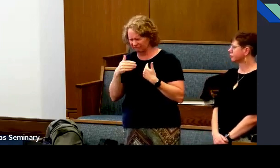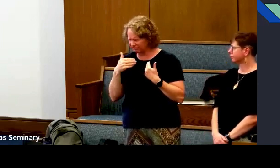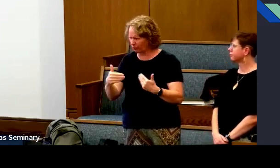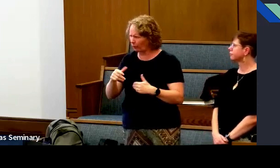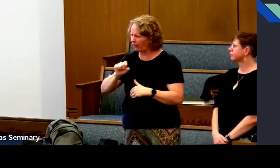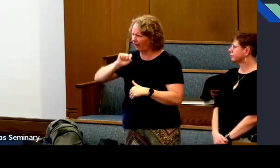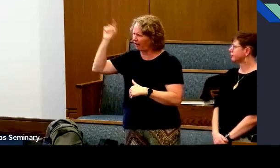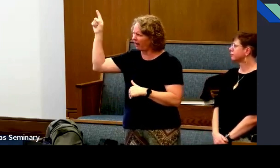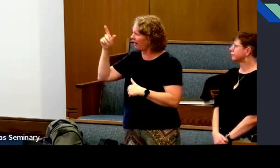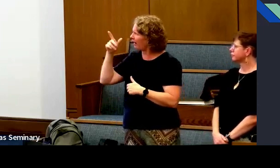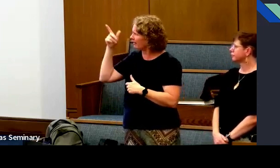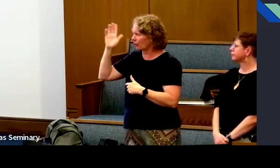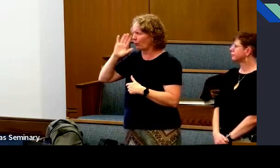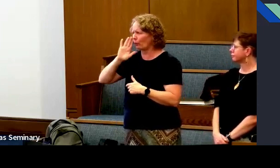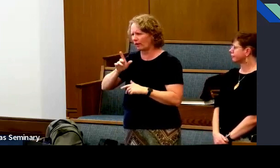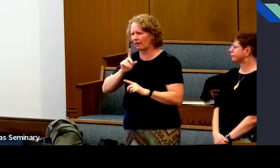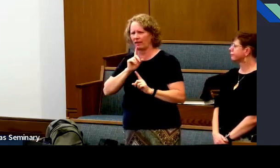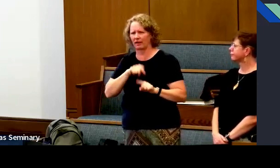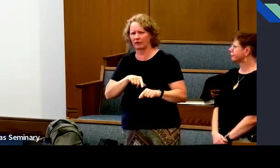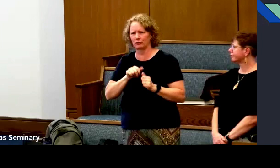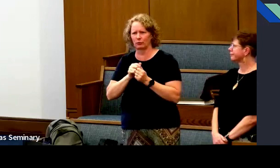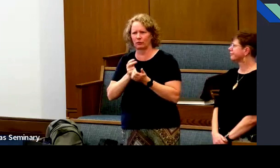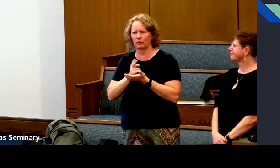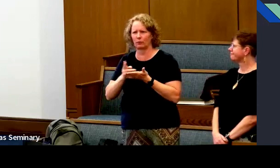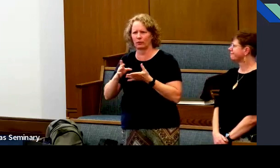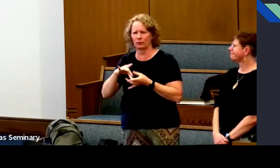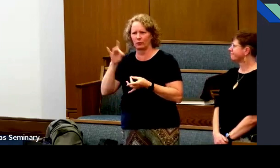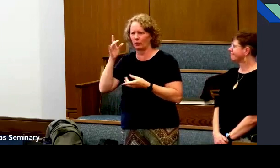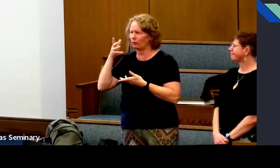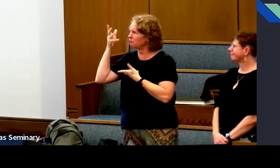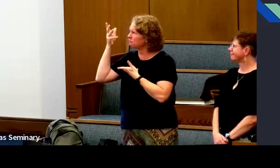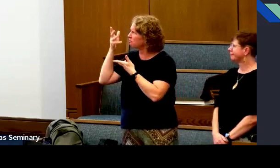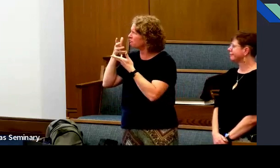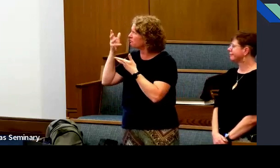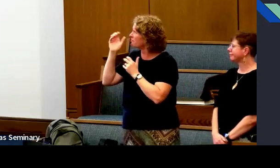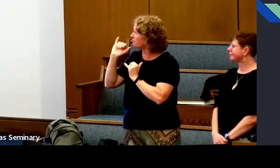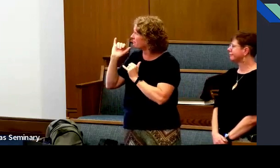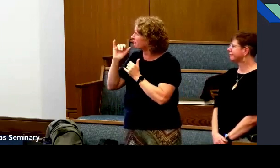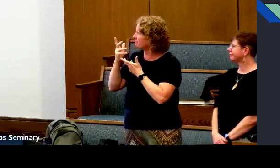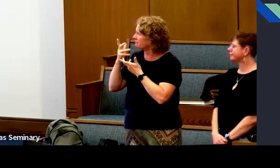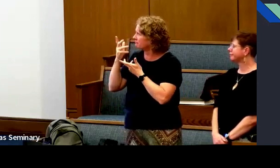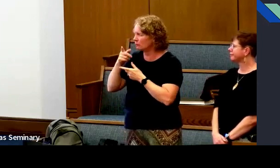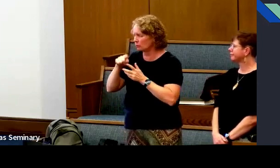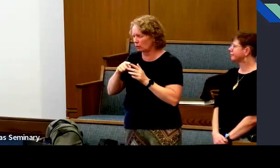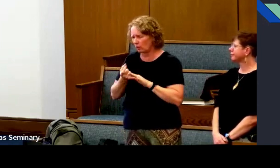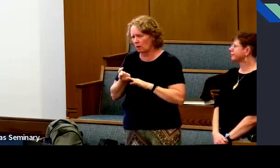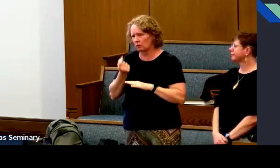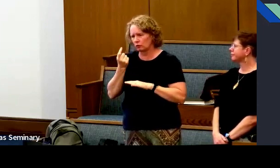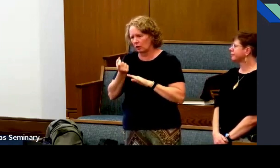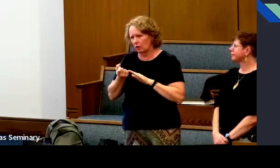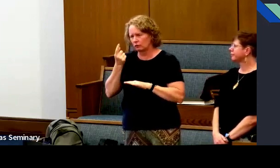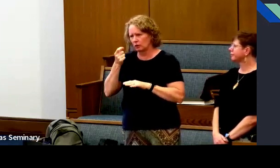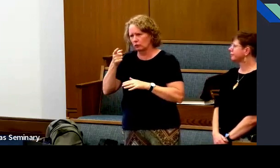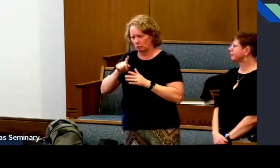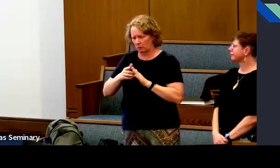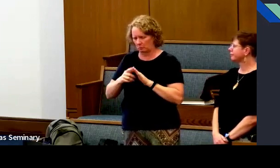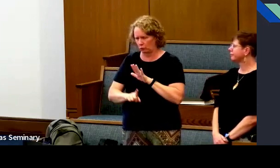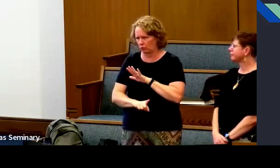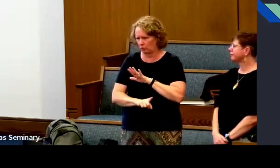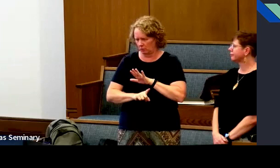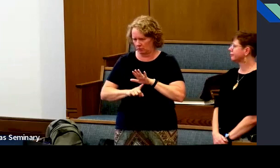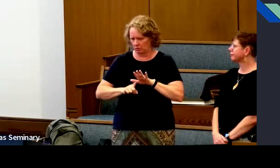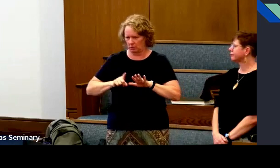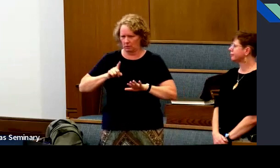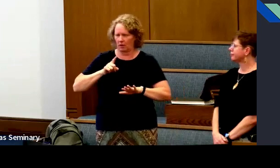If the priesthood is something that you have questions about, ask. Ask, and he will answer with the Holy Ghost, that you can work with him to